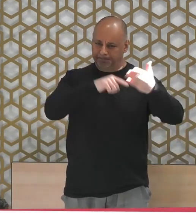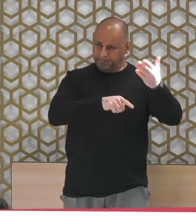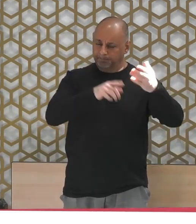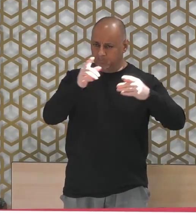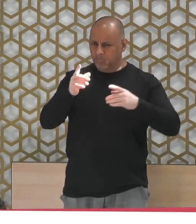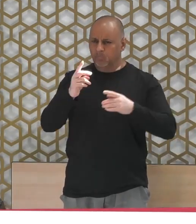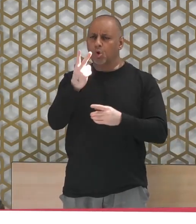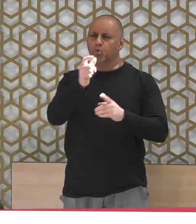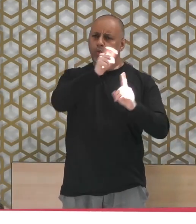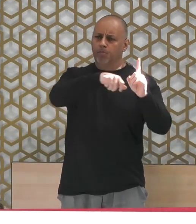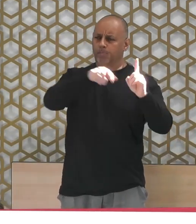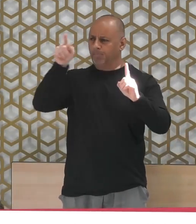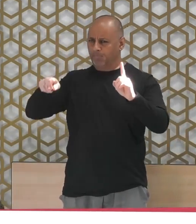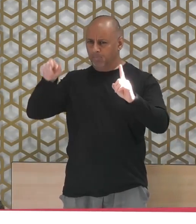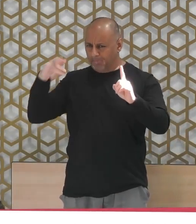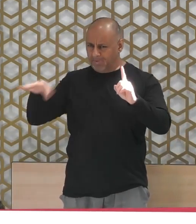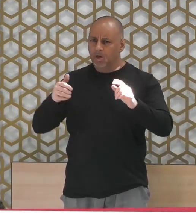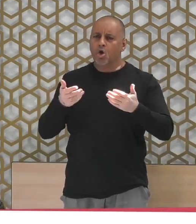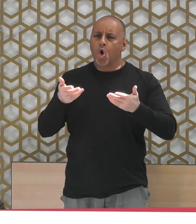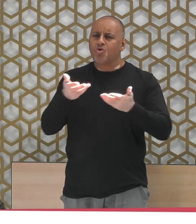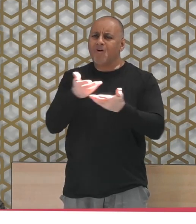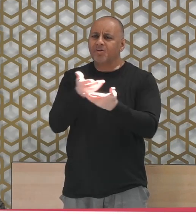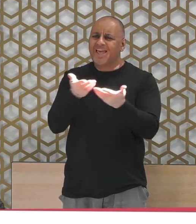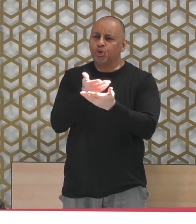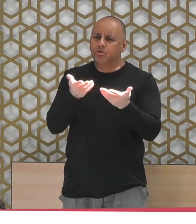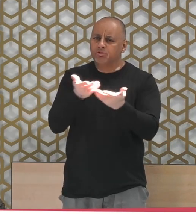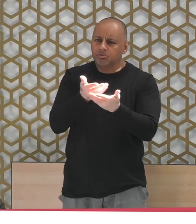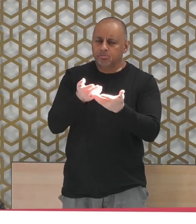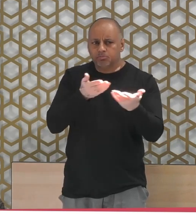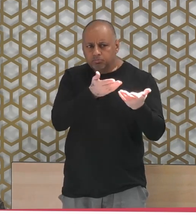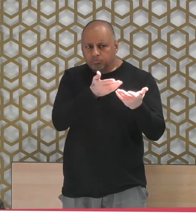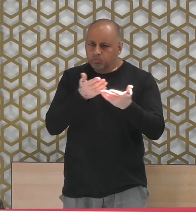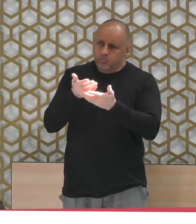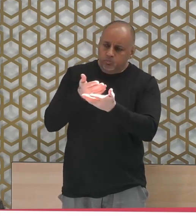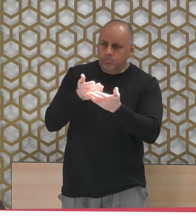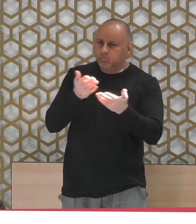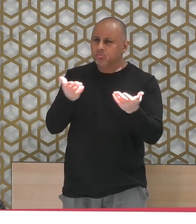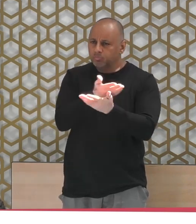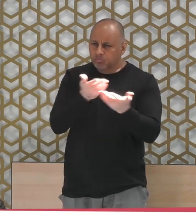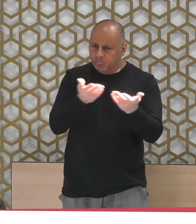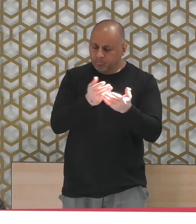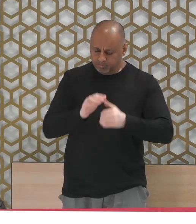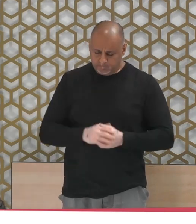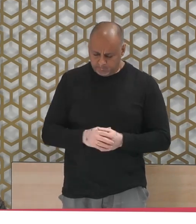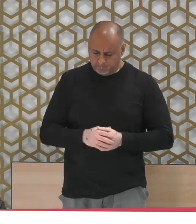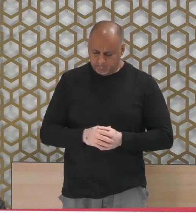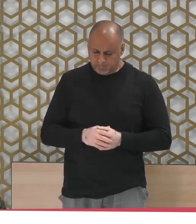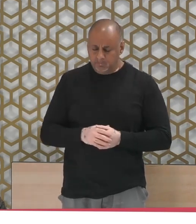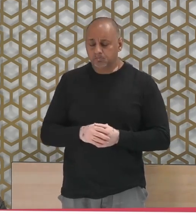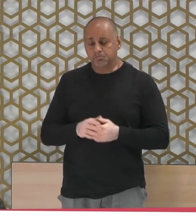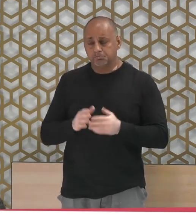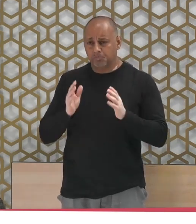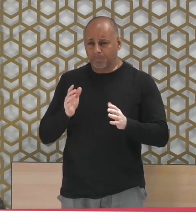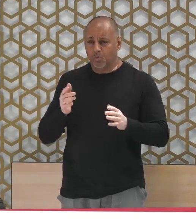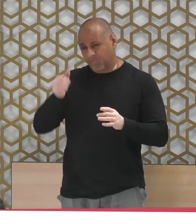alayhi salatu as-salam. It is a conversation I'm sure that many of us have read many a time or heard